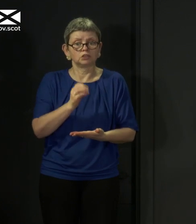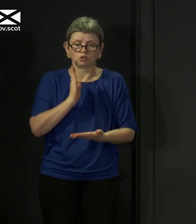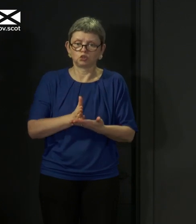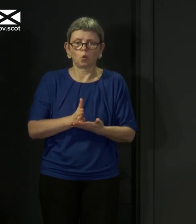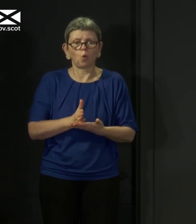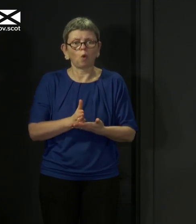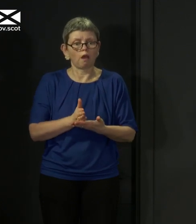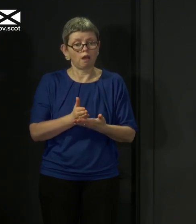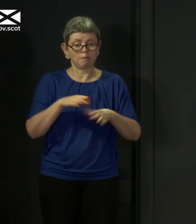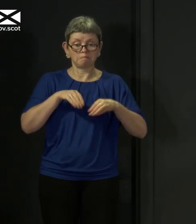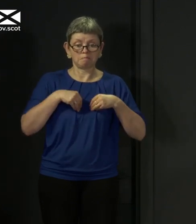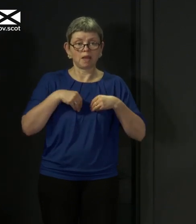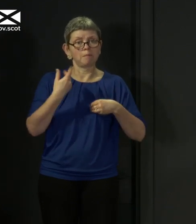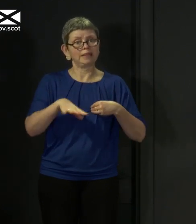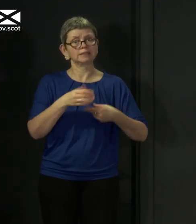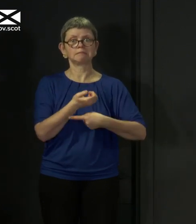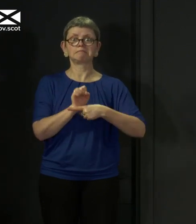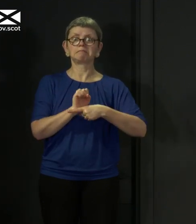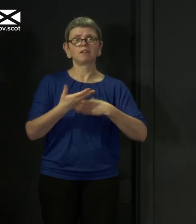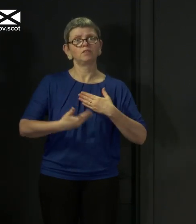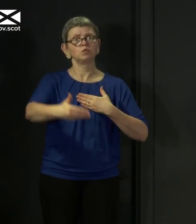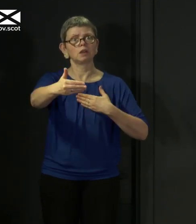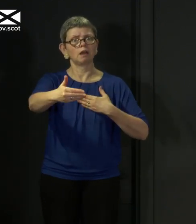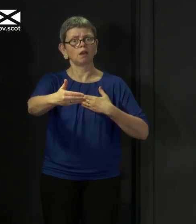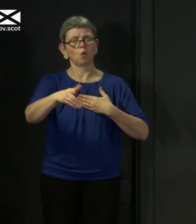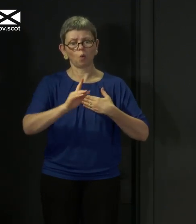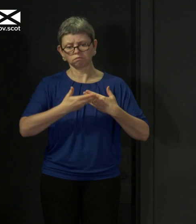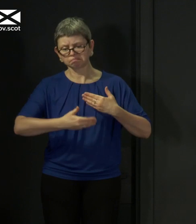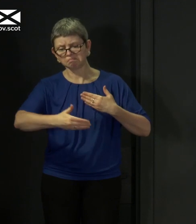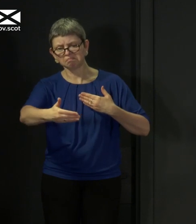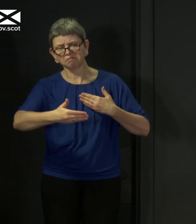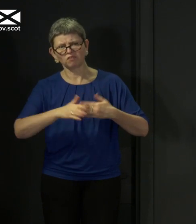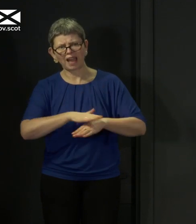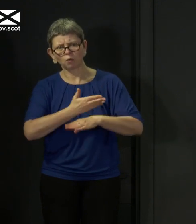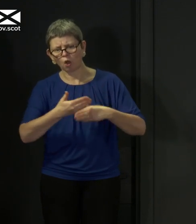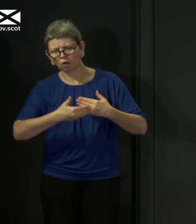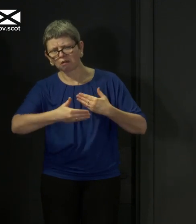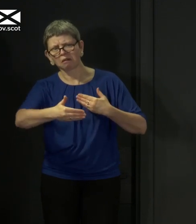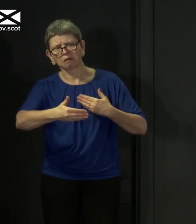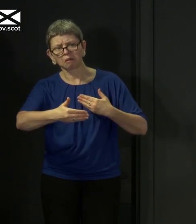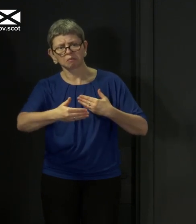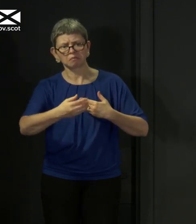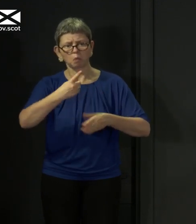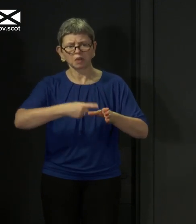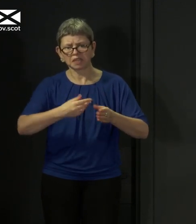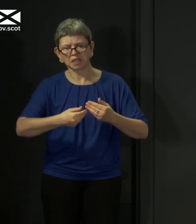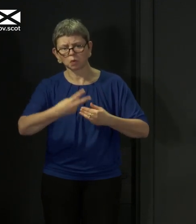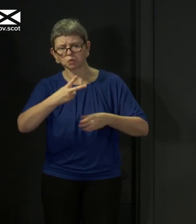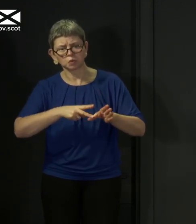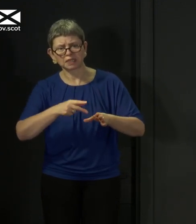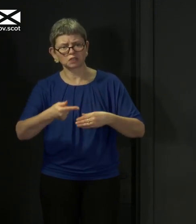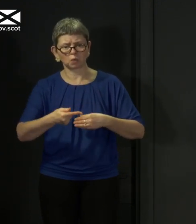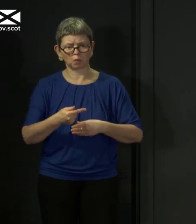once you've had it. And if it does, what the length, the time span of that immunity will be. And clearly